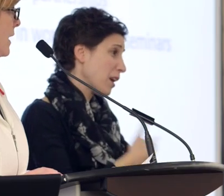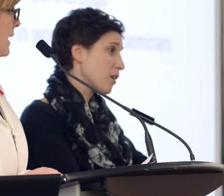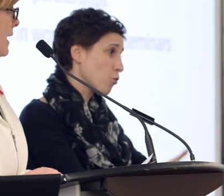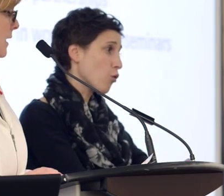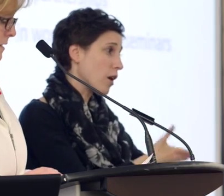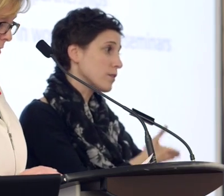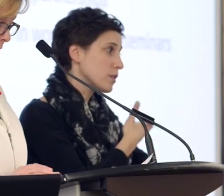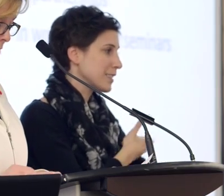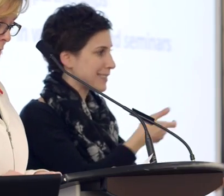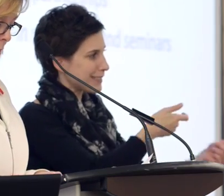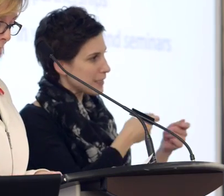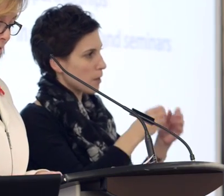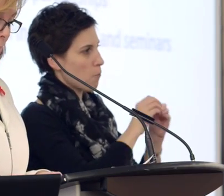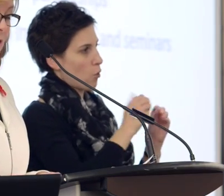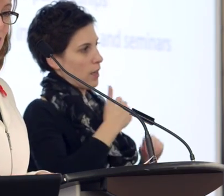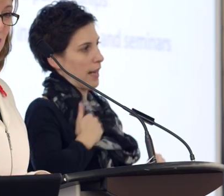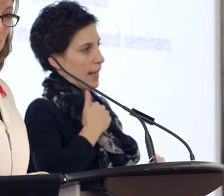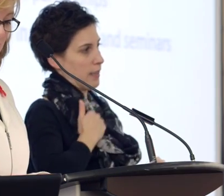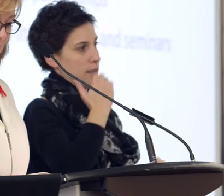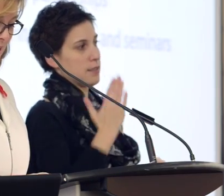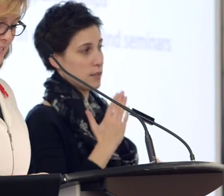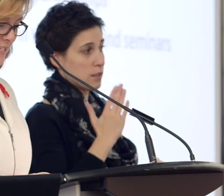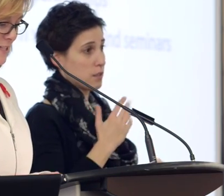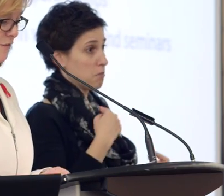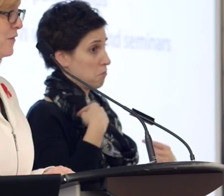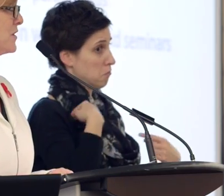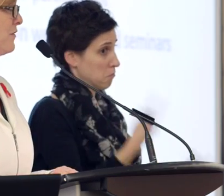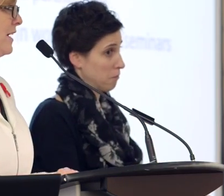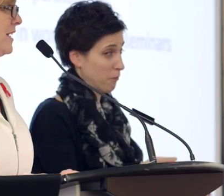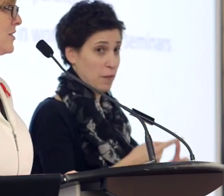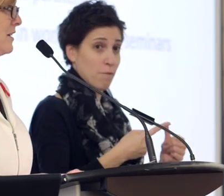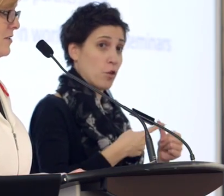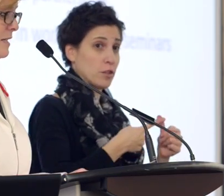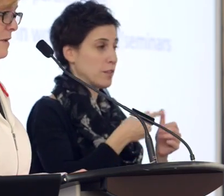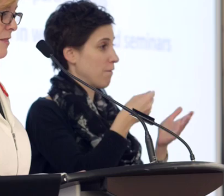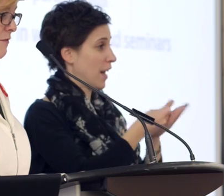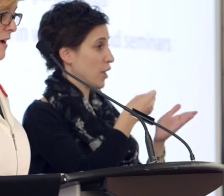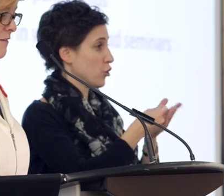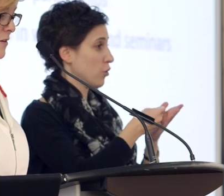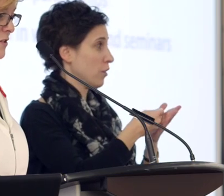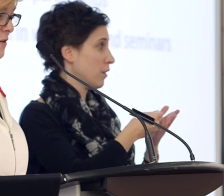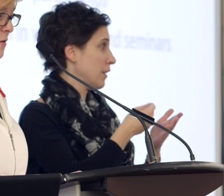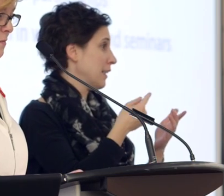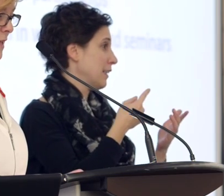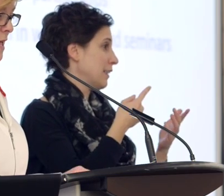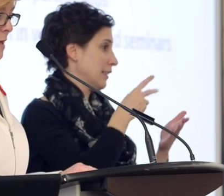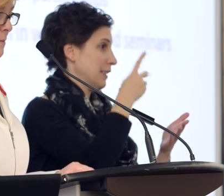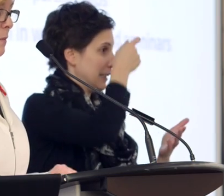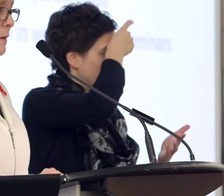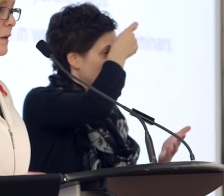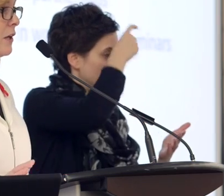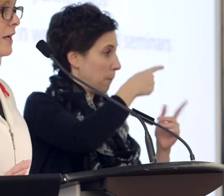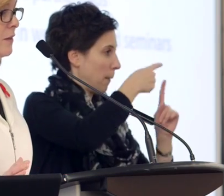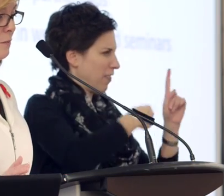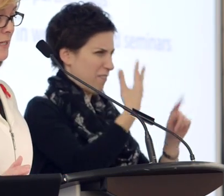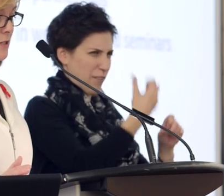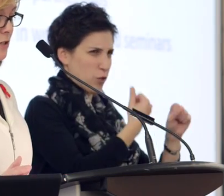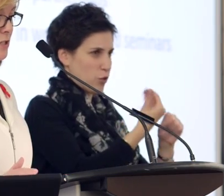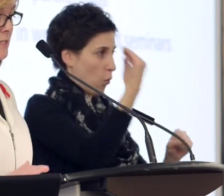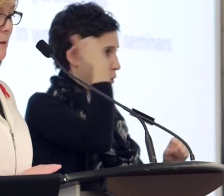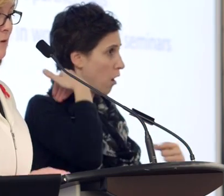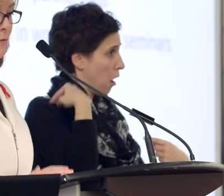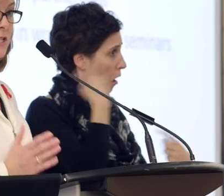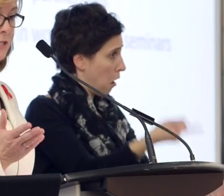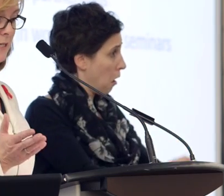engaging more Canadians. We have come a long way since the first Financial Literacy Month five years ago. But when we look at the